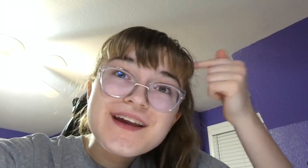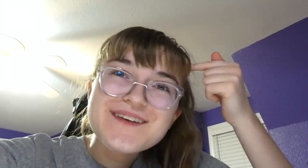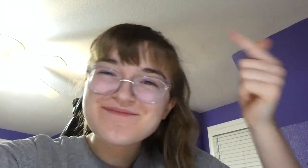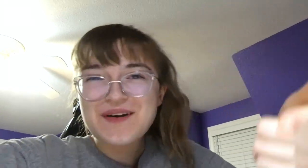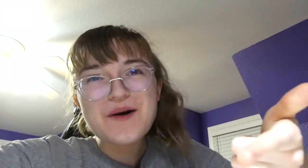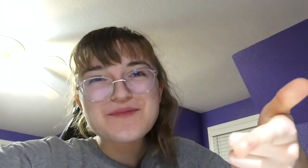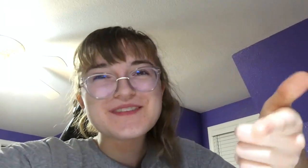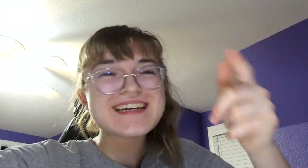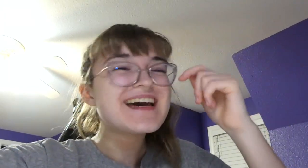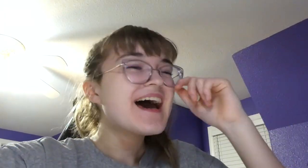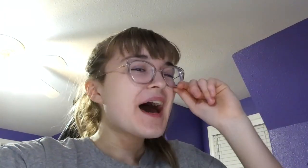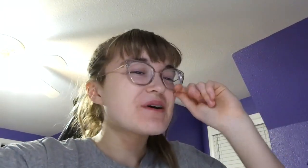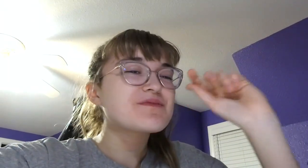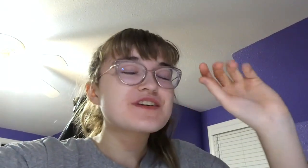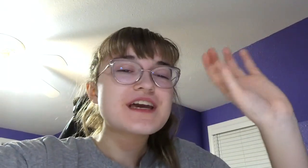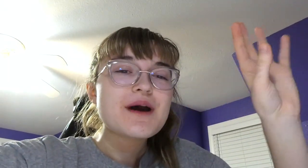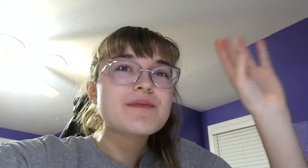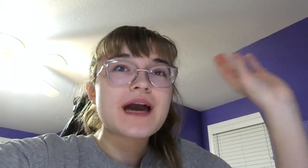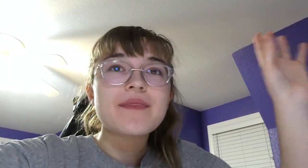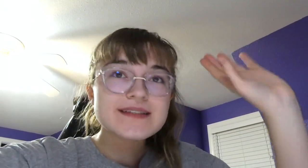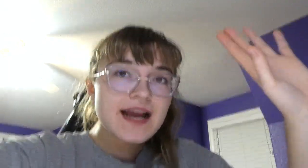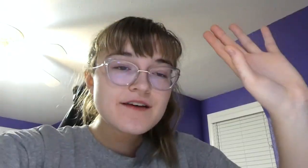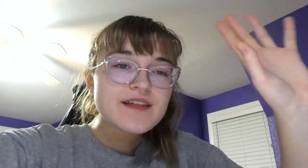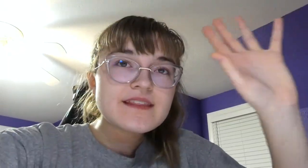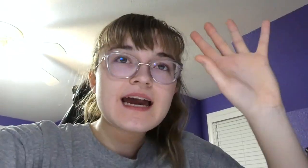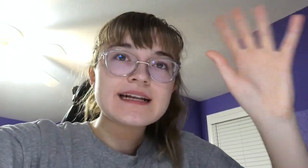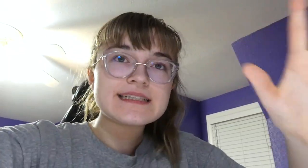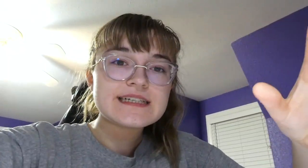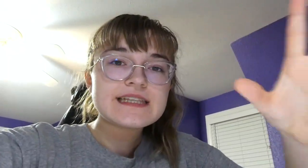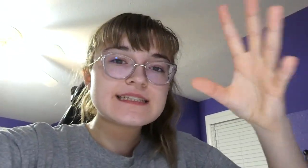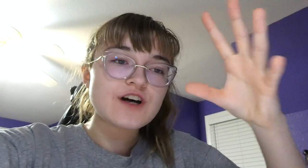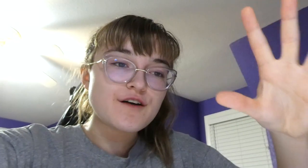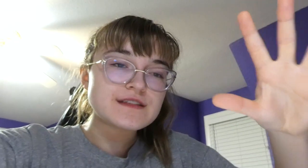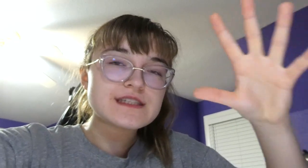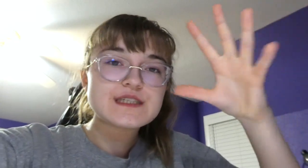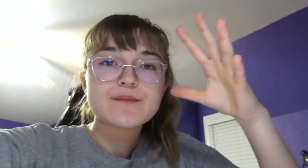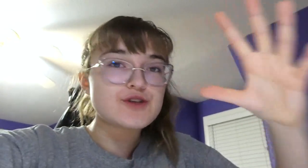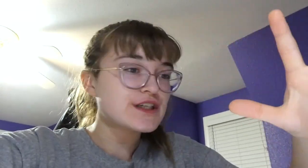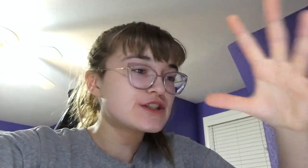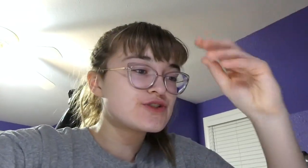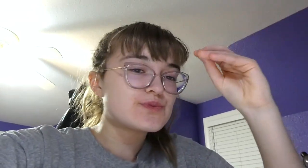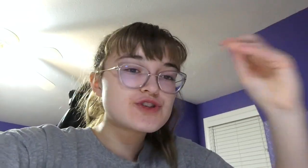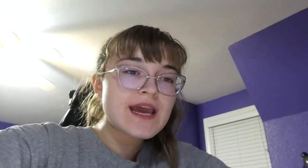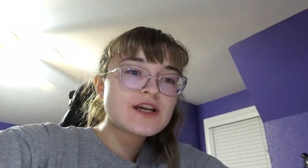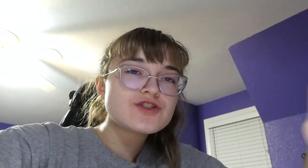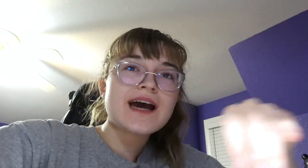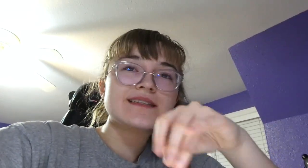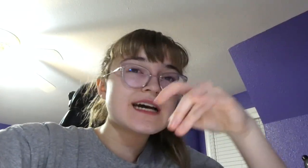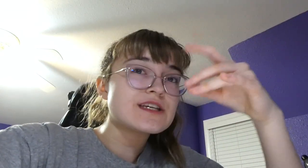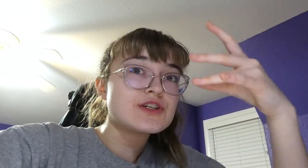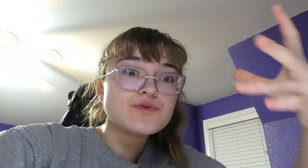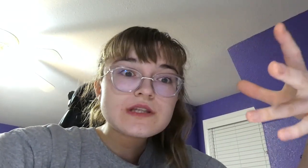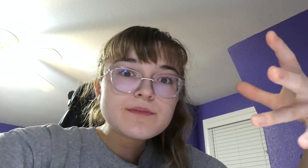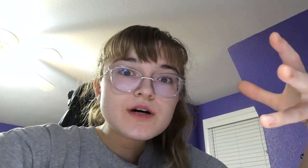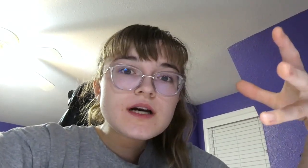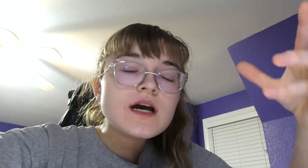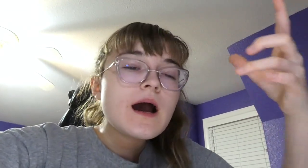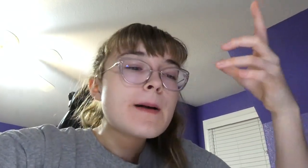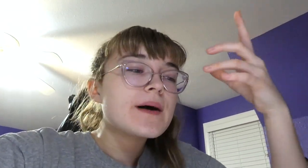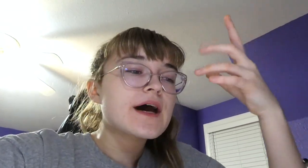here, hopefully, hopefully. But yeah, that's kind of, like, the idea. This is obviously subjected to change as I use the book, but